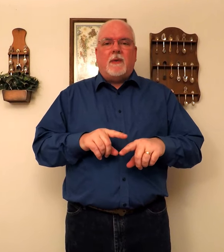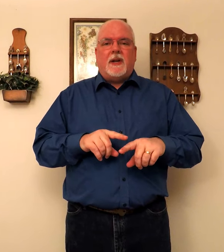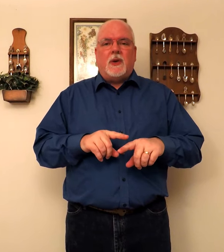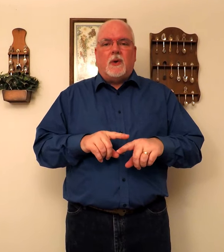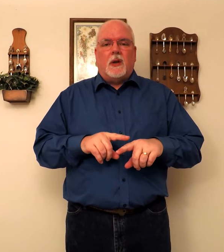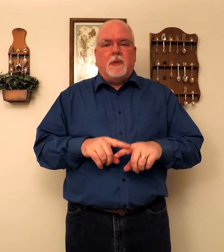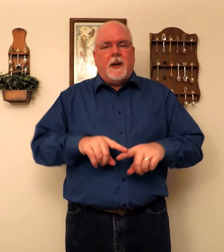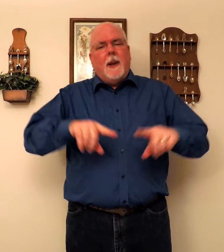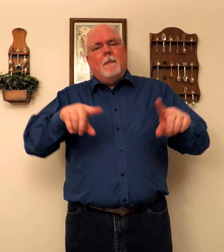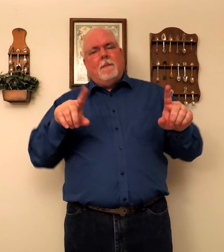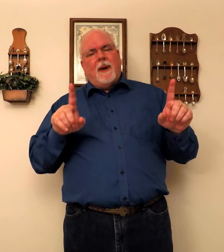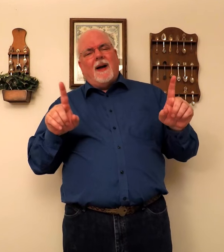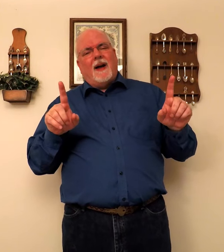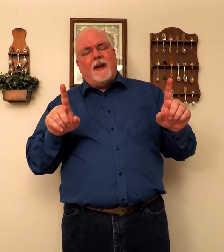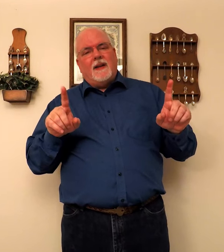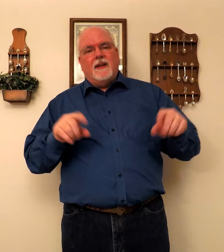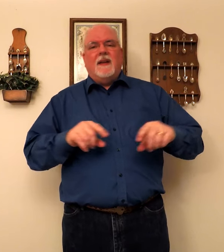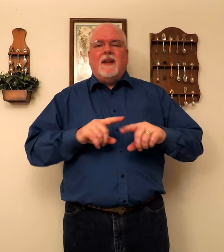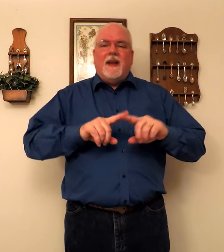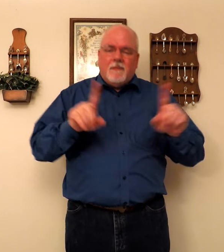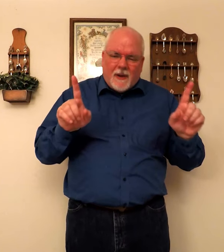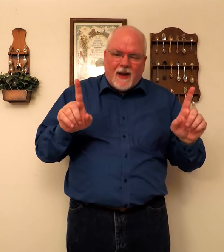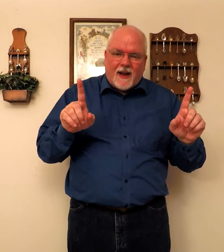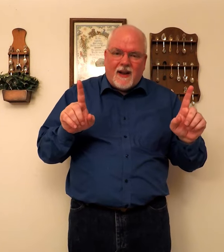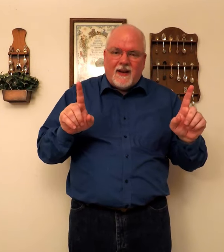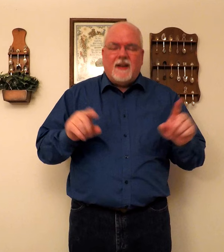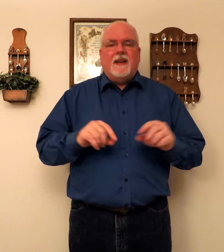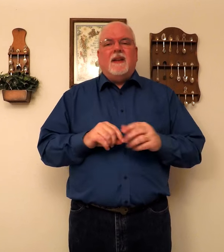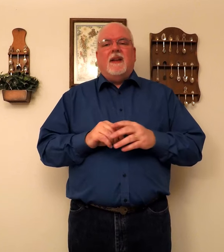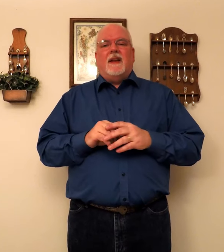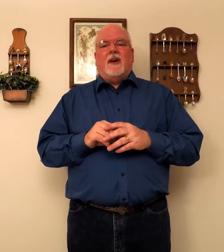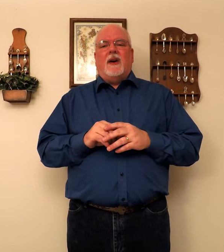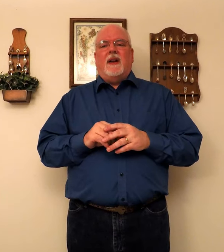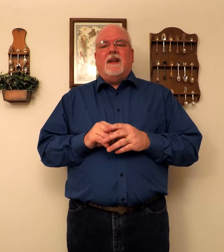with my shoulder a little bit. But. But. All right.